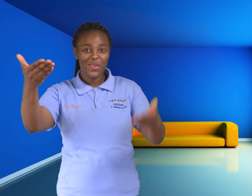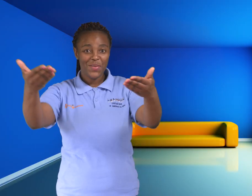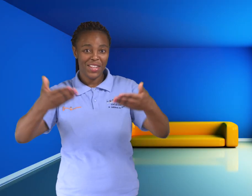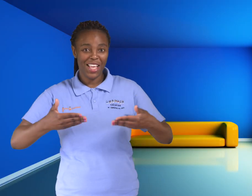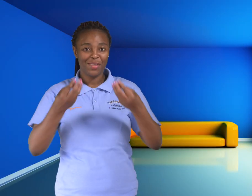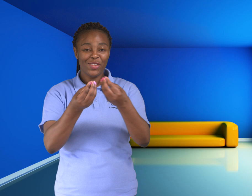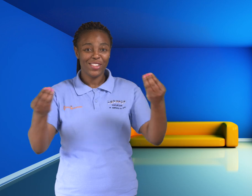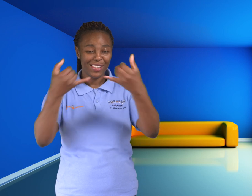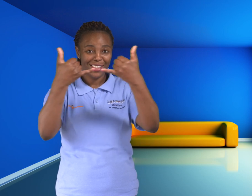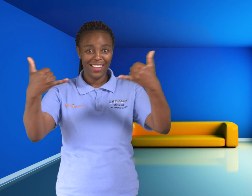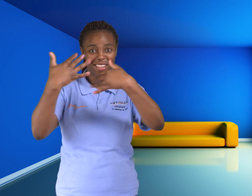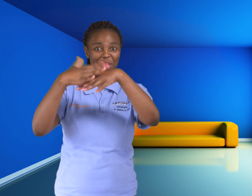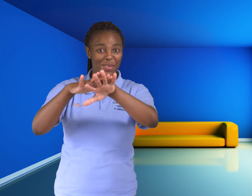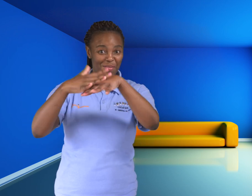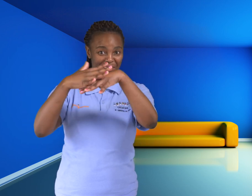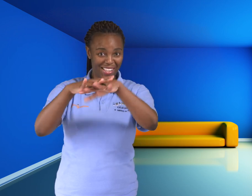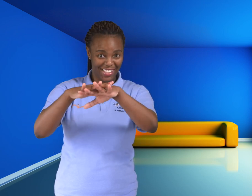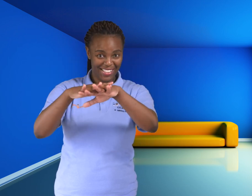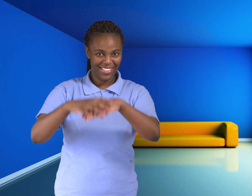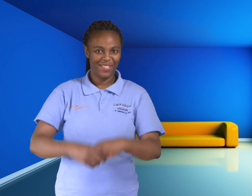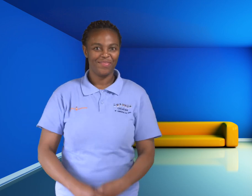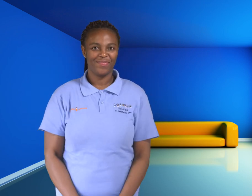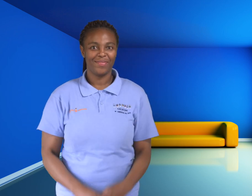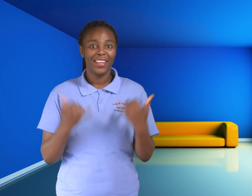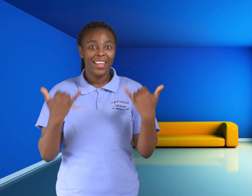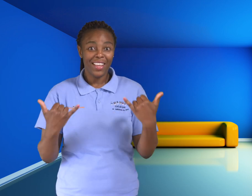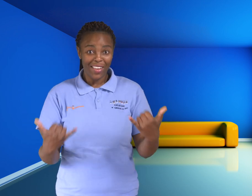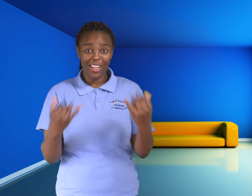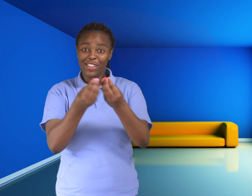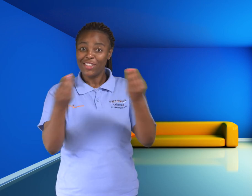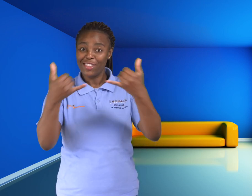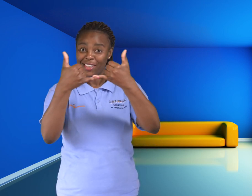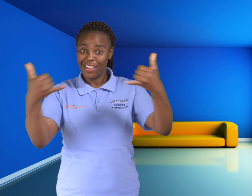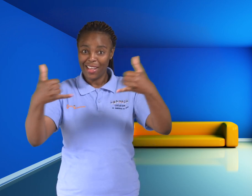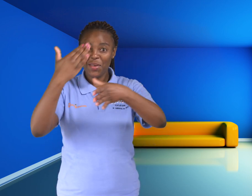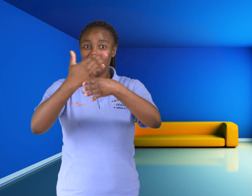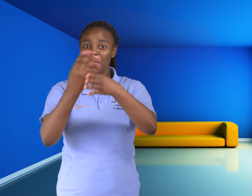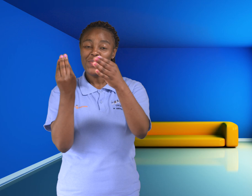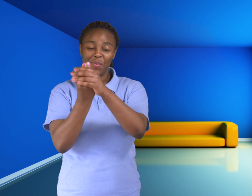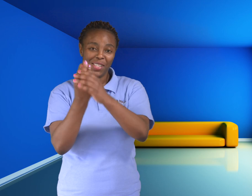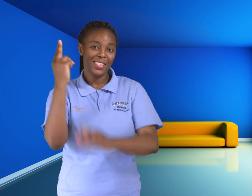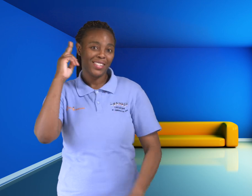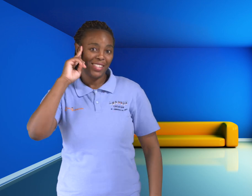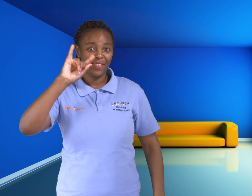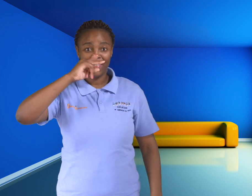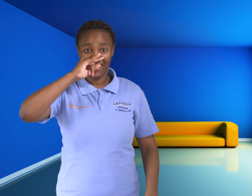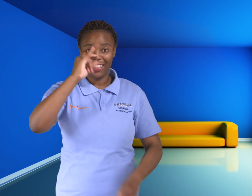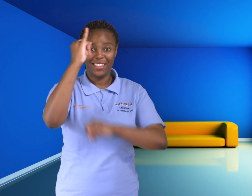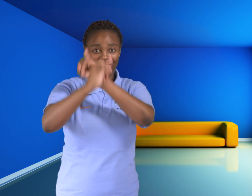Hi, and welcome to the Childline website. At the moment, Childline is working with Deaf